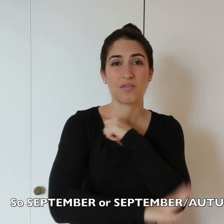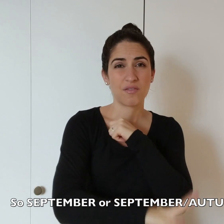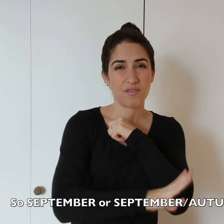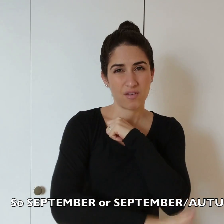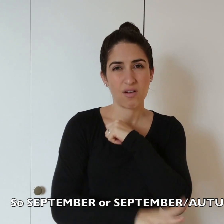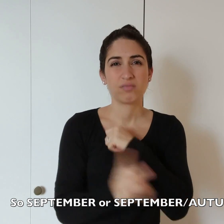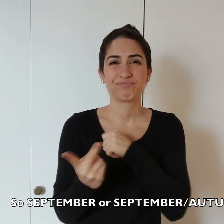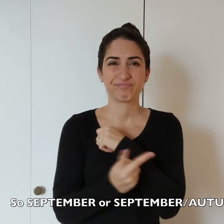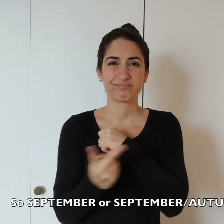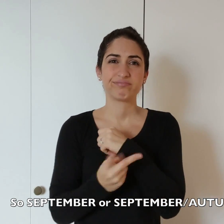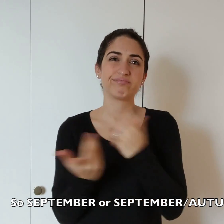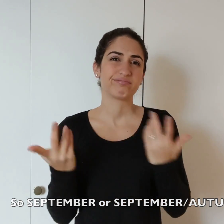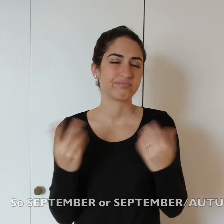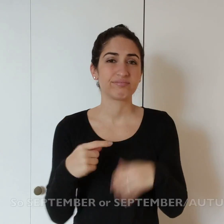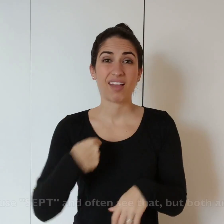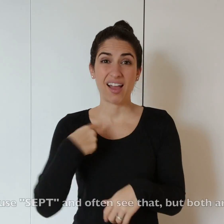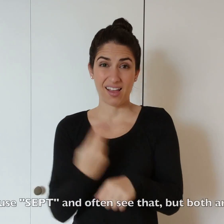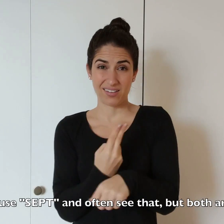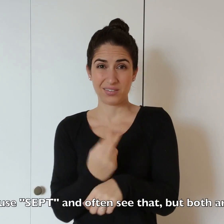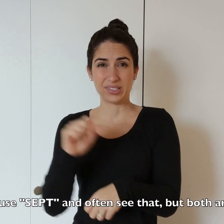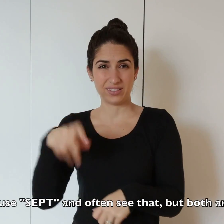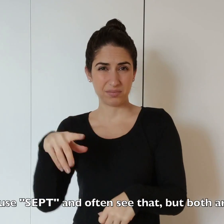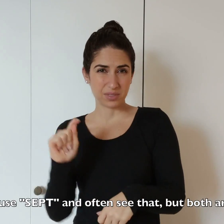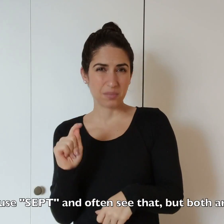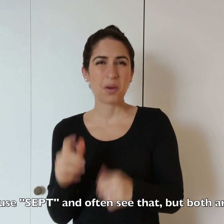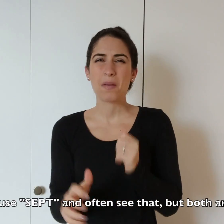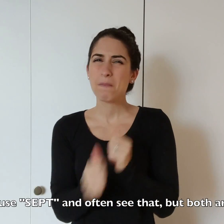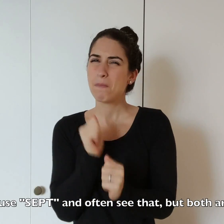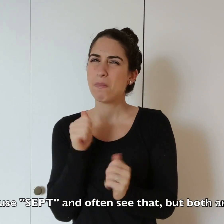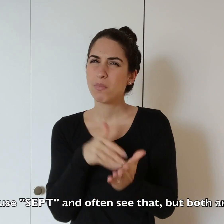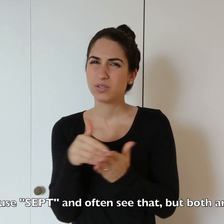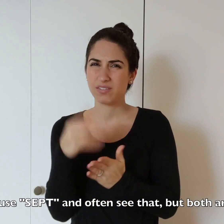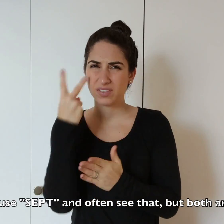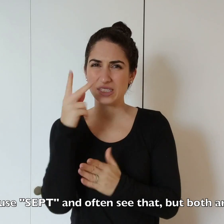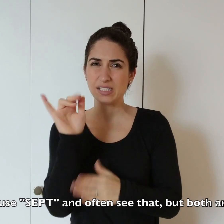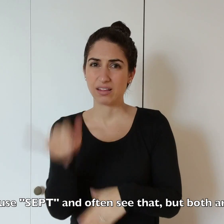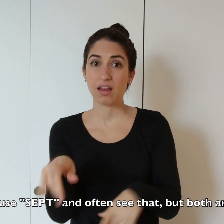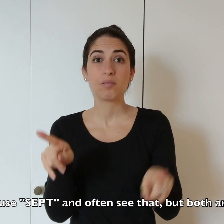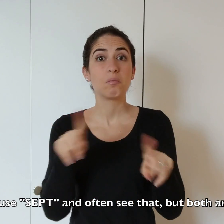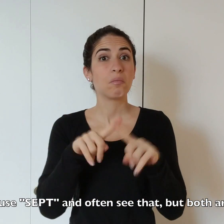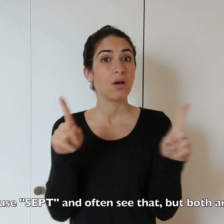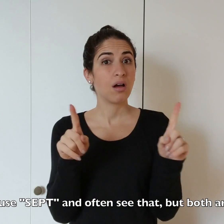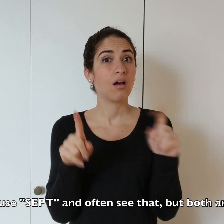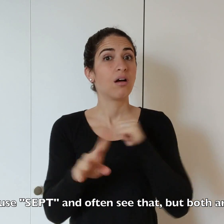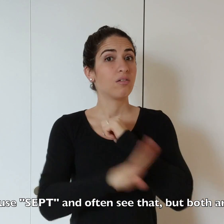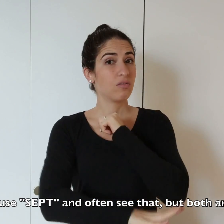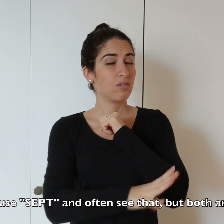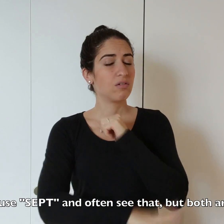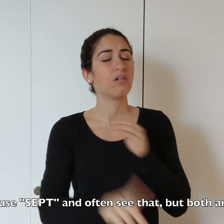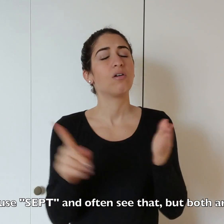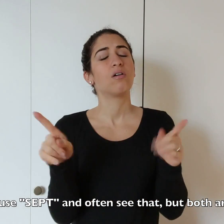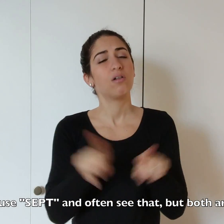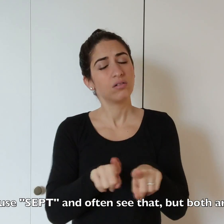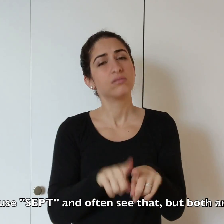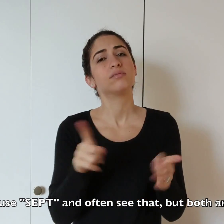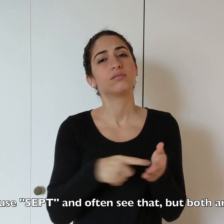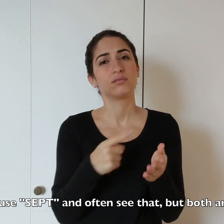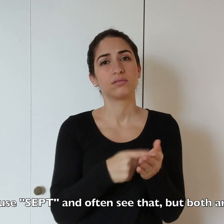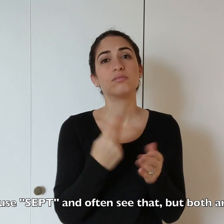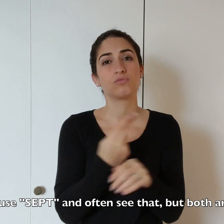or September. Either one. I've used September mostly and see that most often, but the sign fall is also